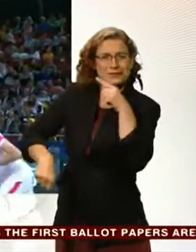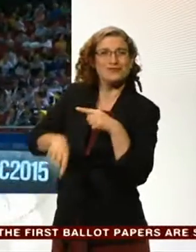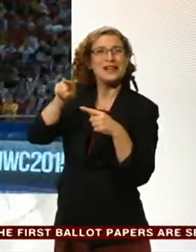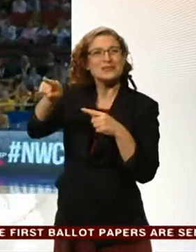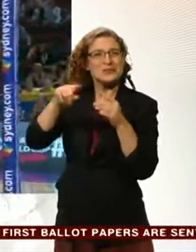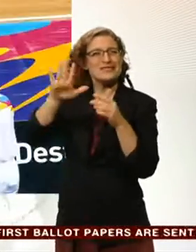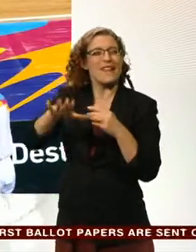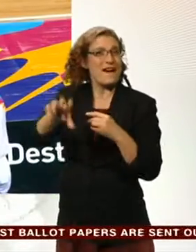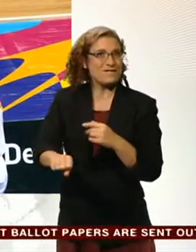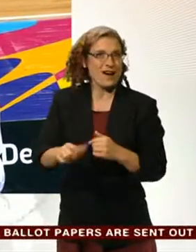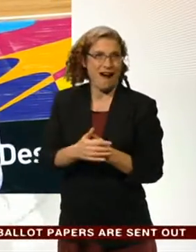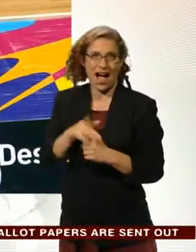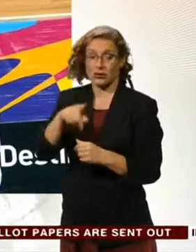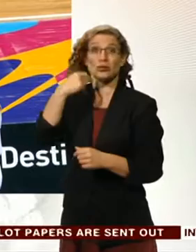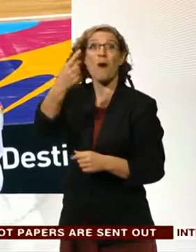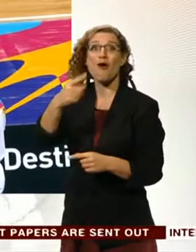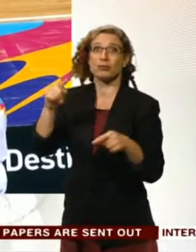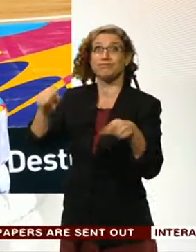on four-time winners New Zealand tomorrow.